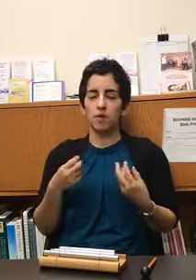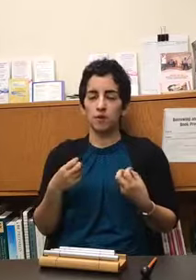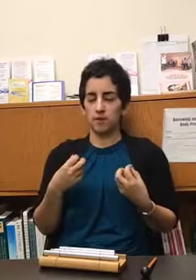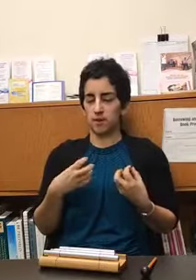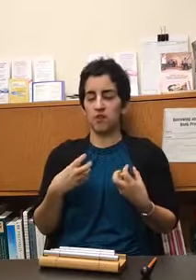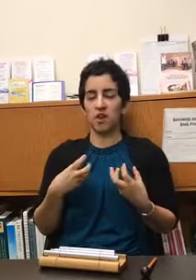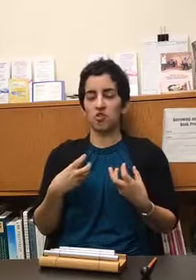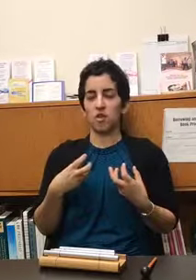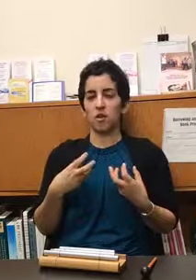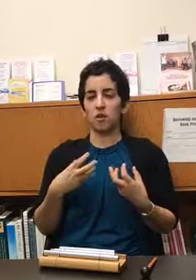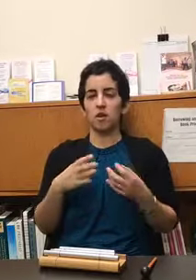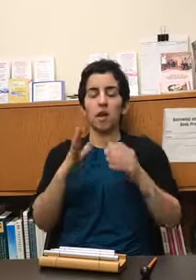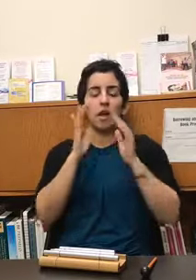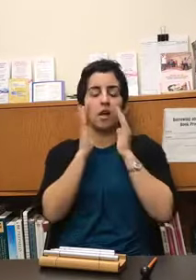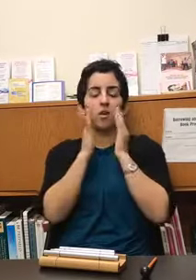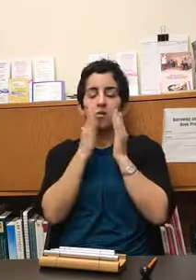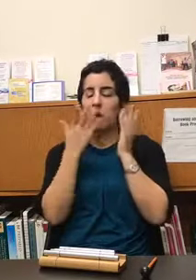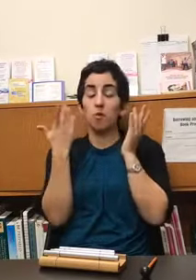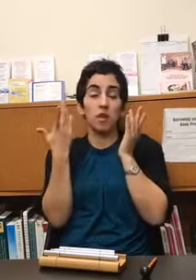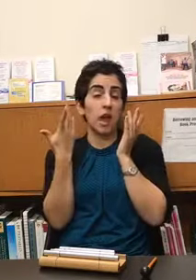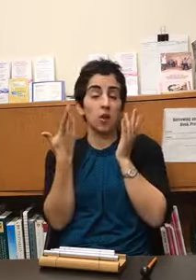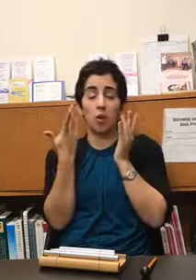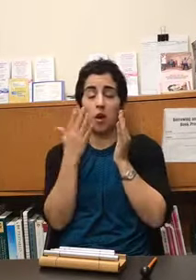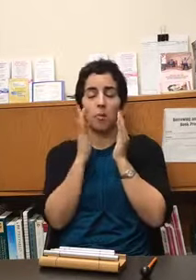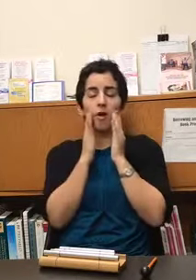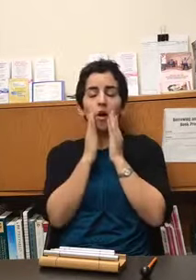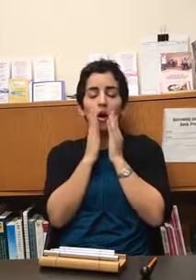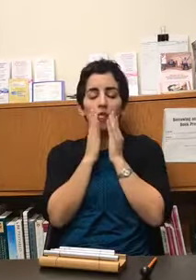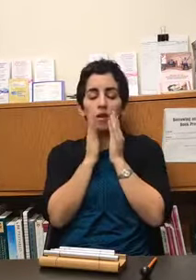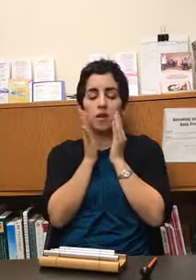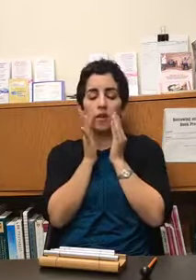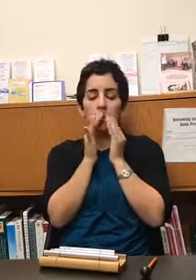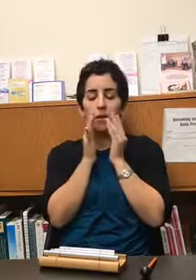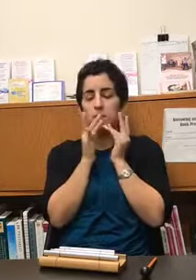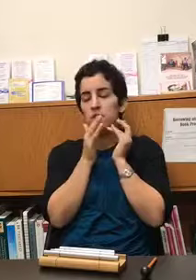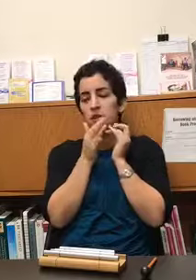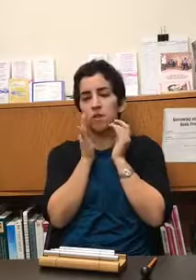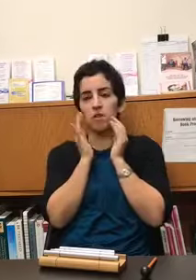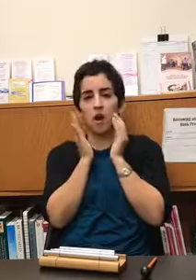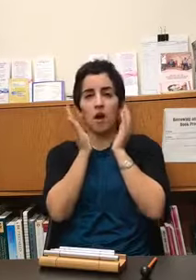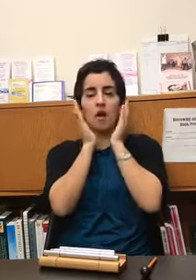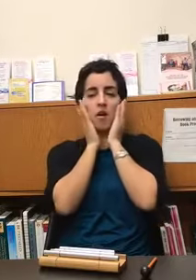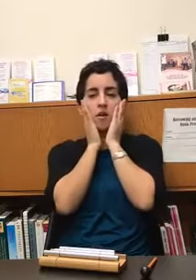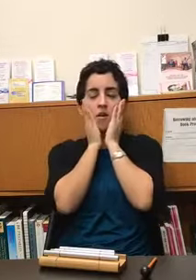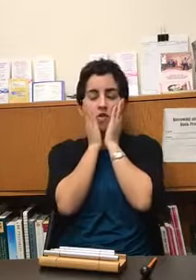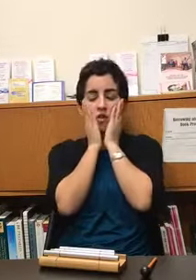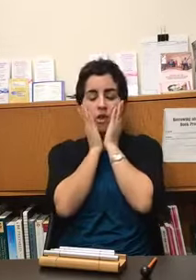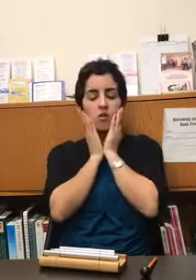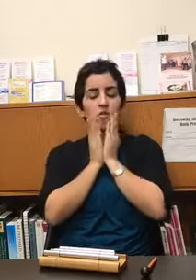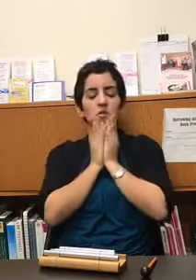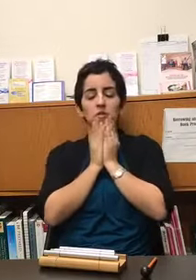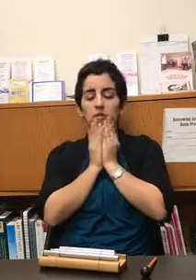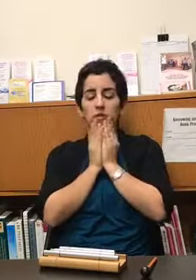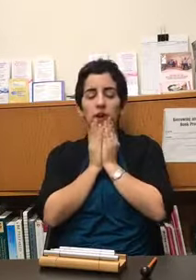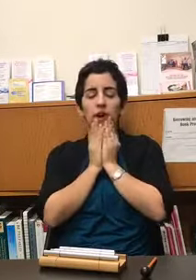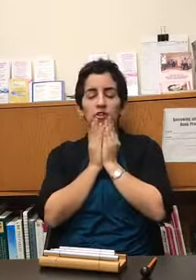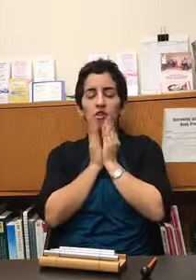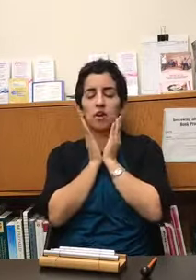the in really anywhere but often lips teeth tongue cheeks chin